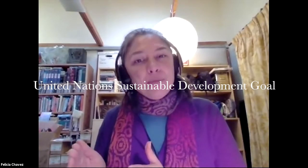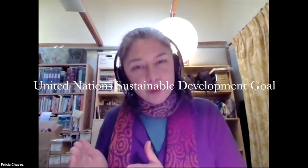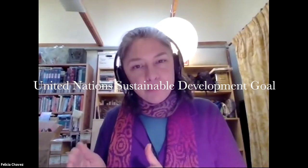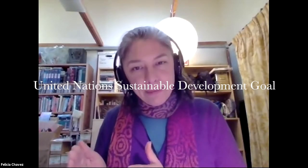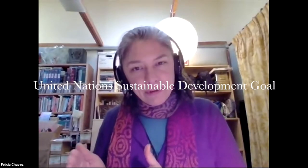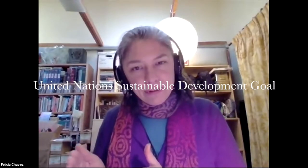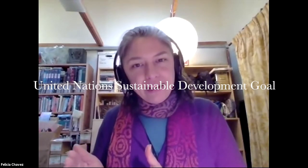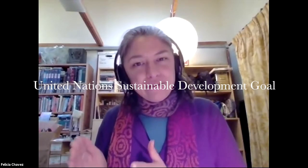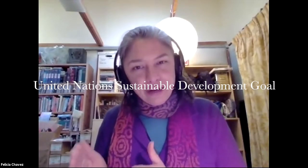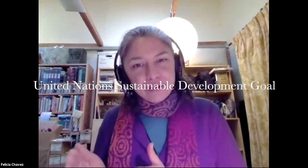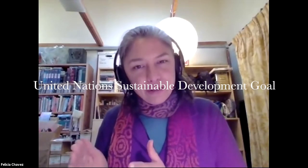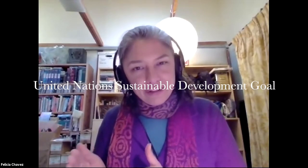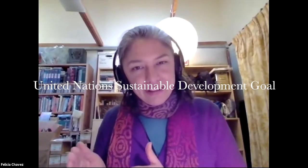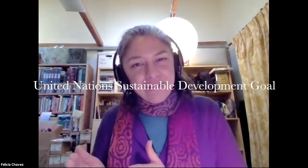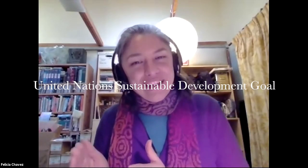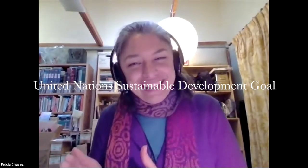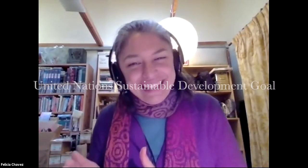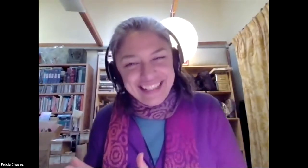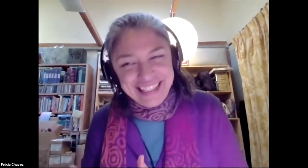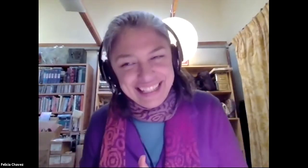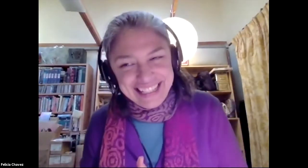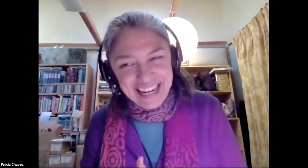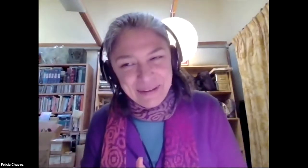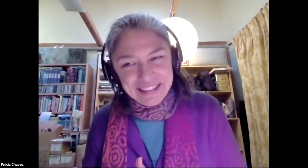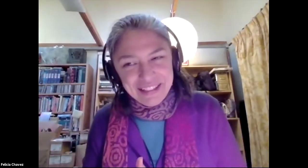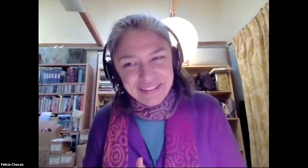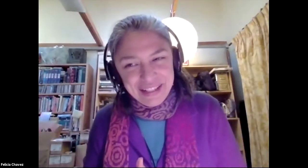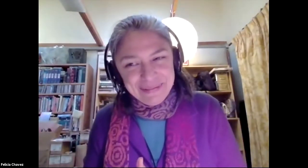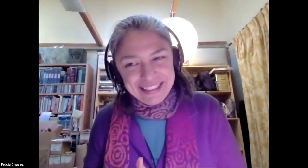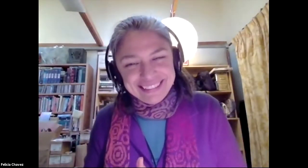most people have never heard of sustainable development goals